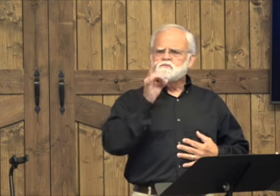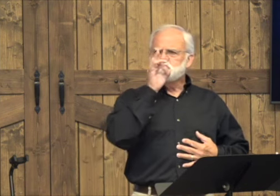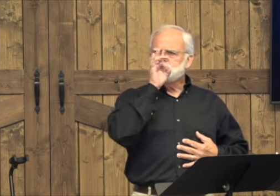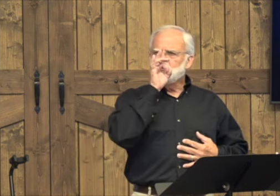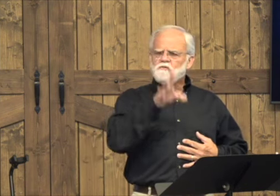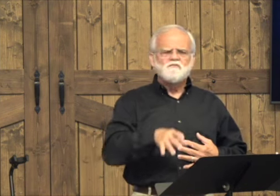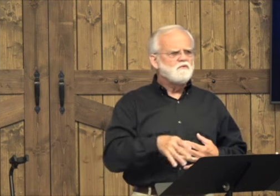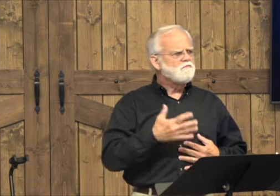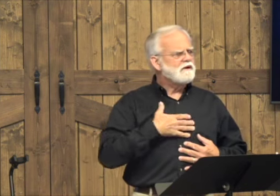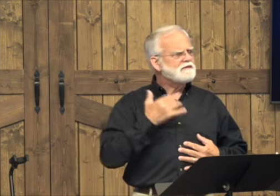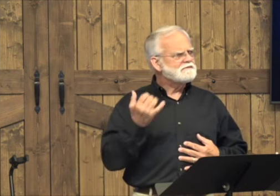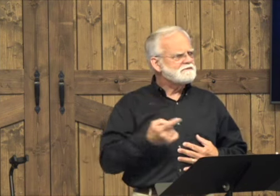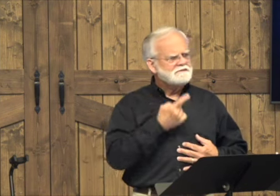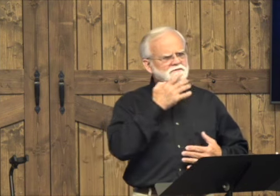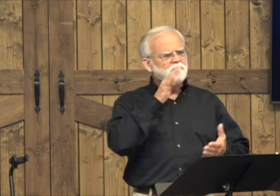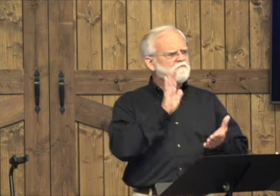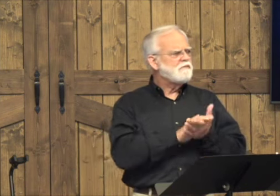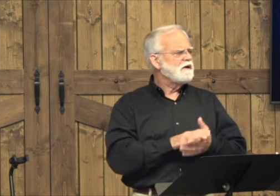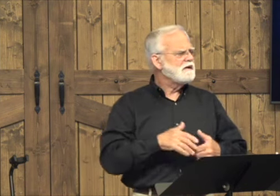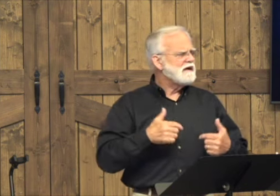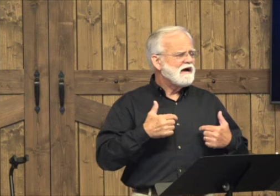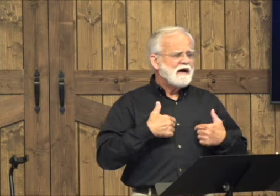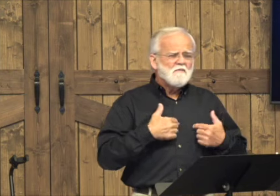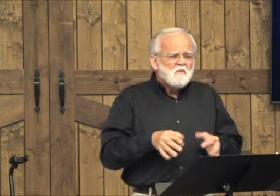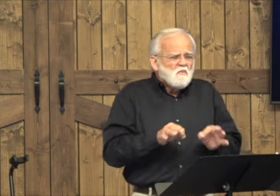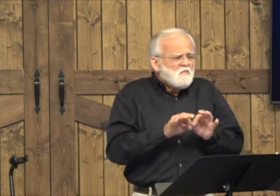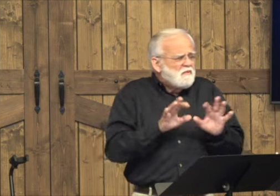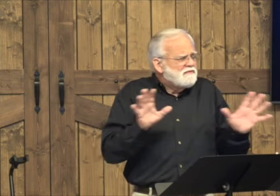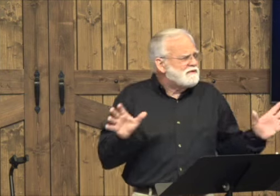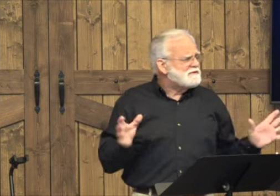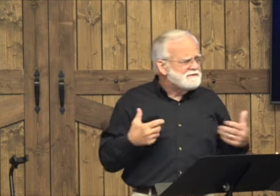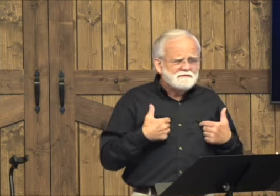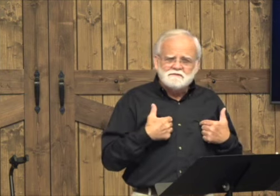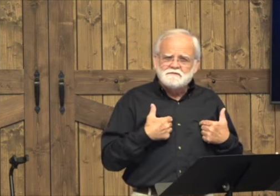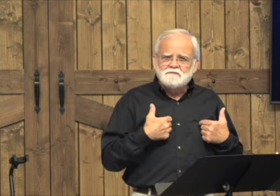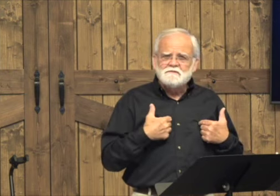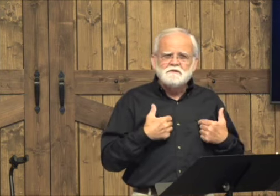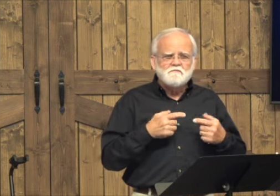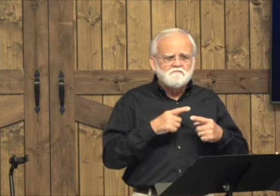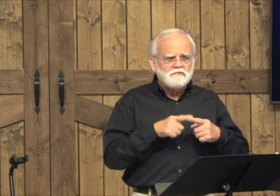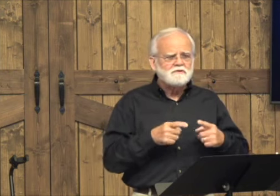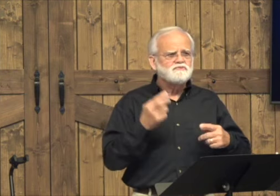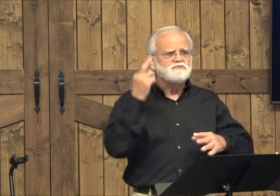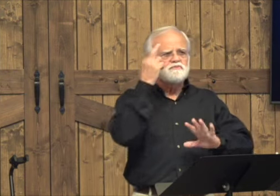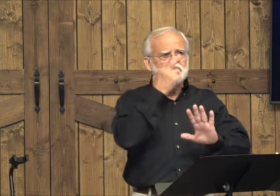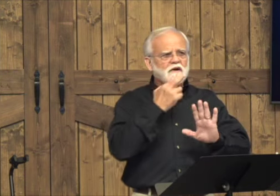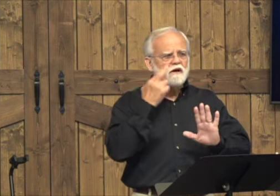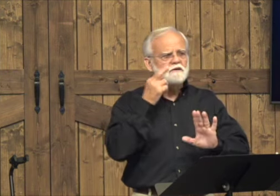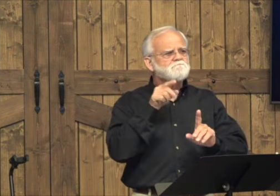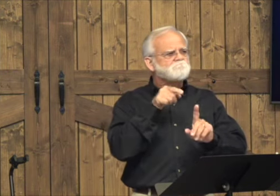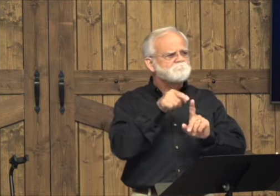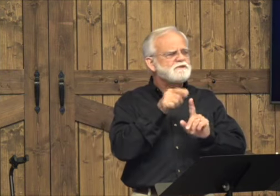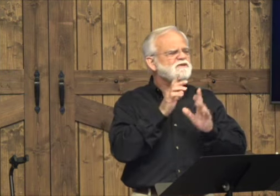She knew that Jesus had forgiven her sins that were horrible,